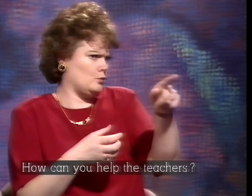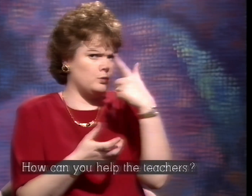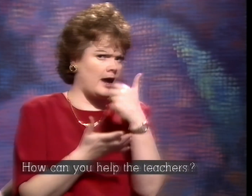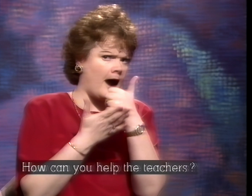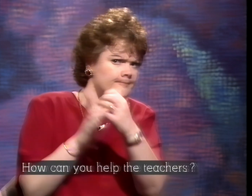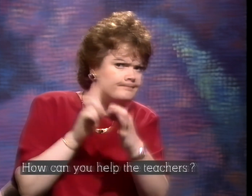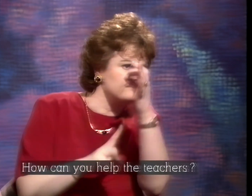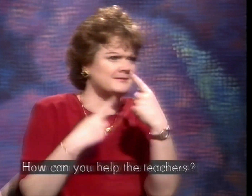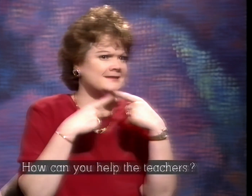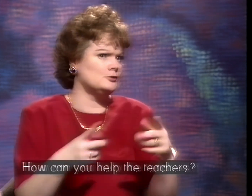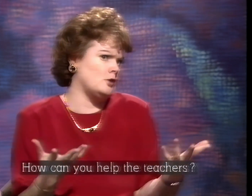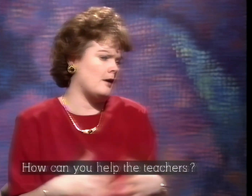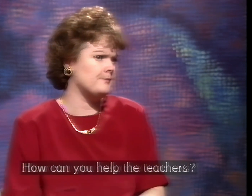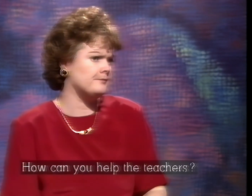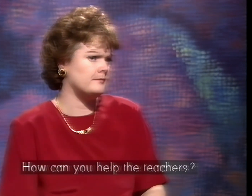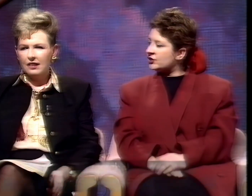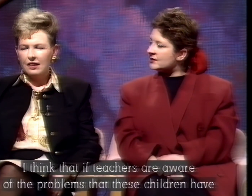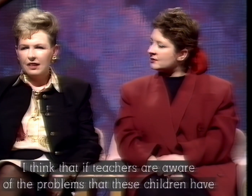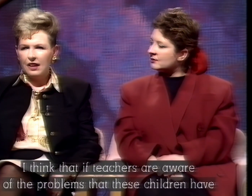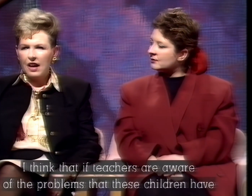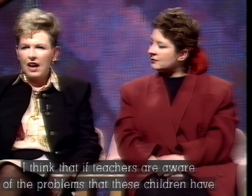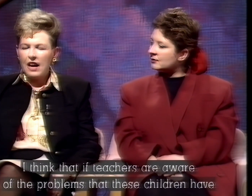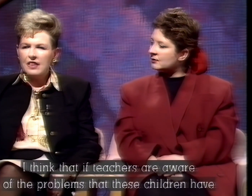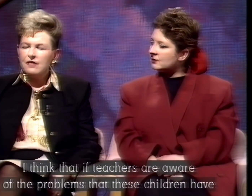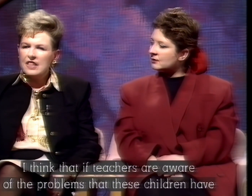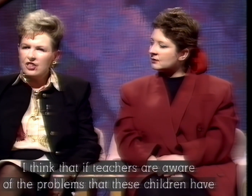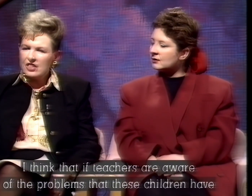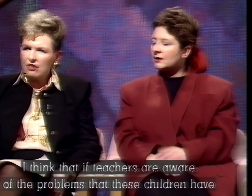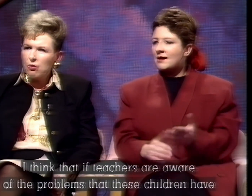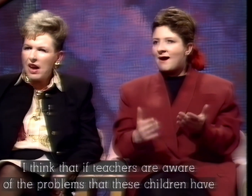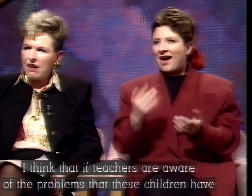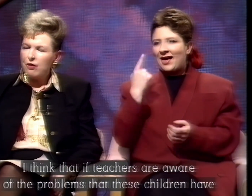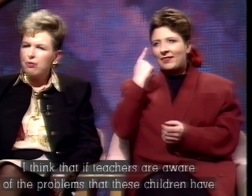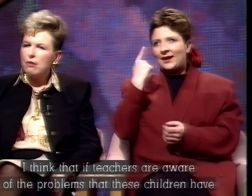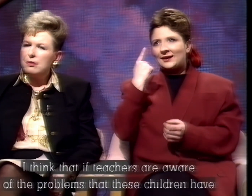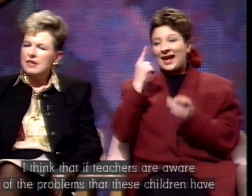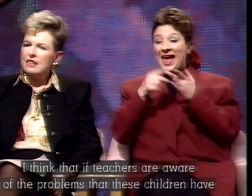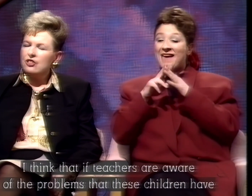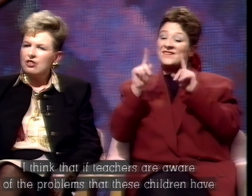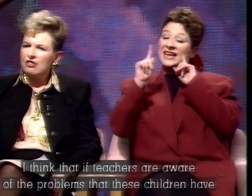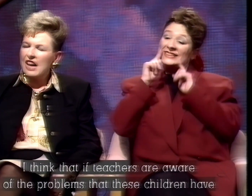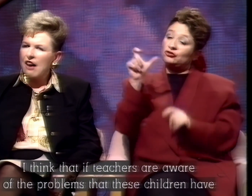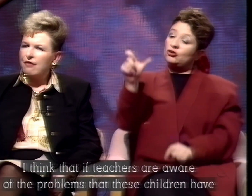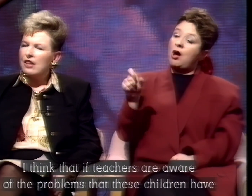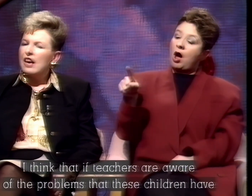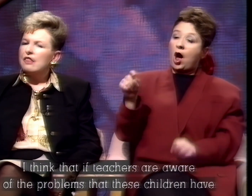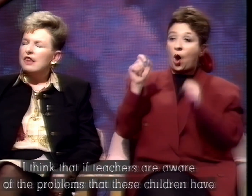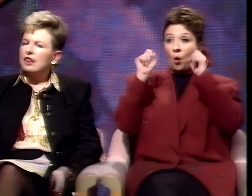So how can you help the teachers? I think of teachers that are aware of the problems that these children have, and the